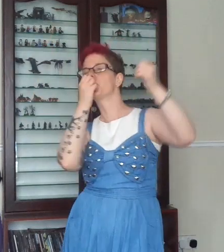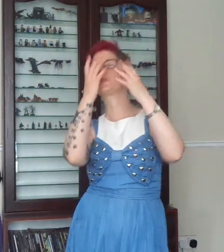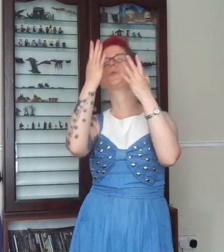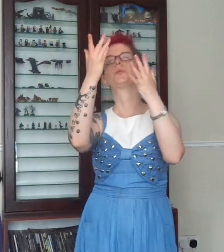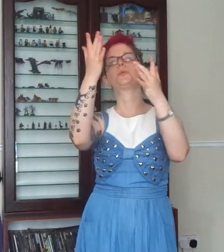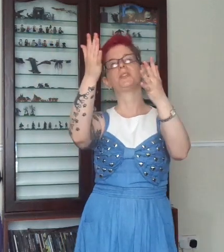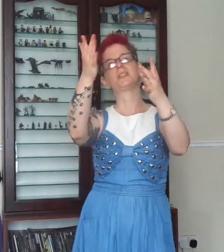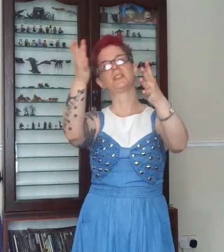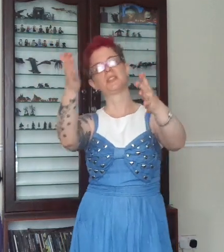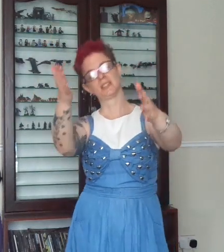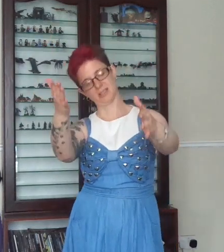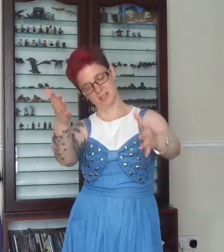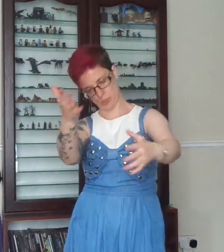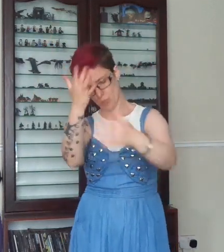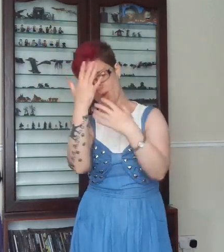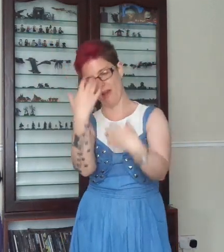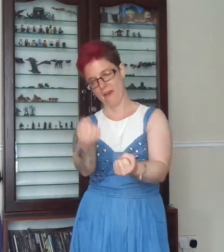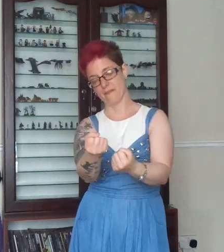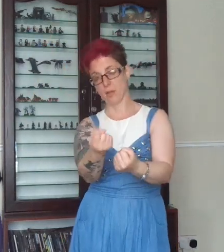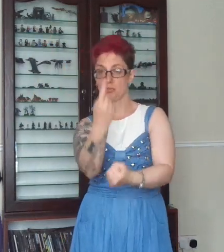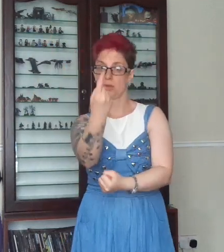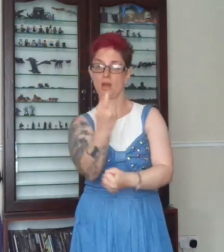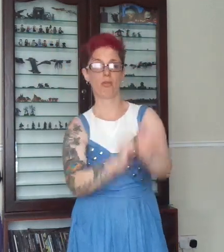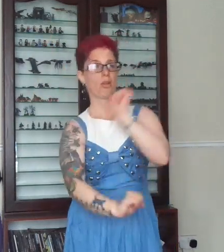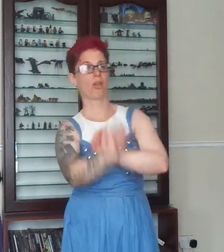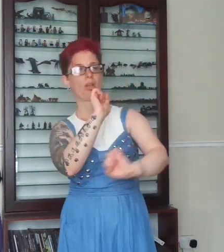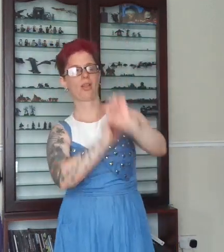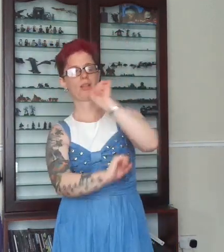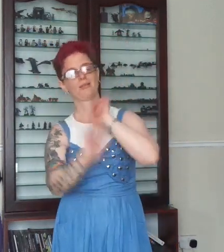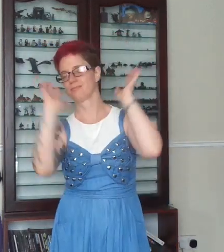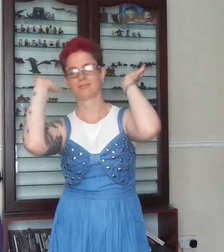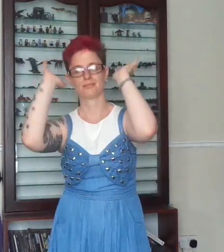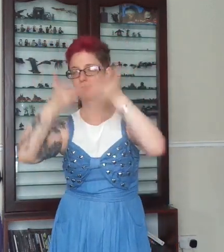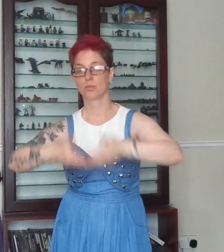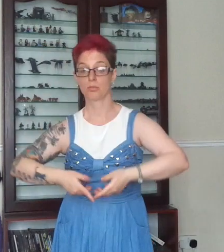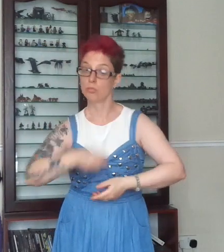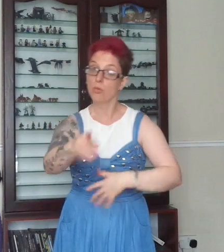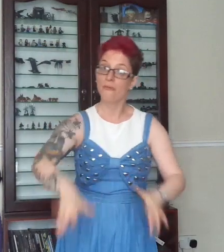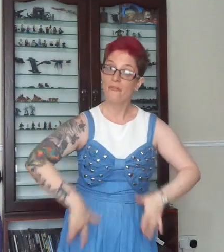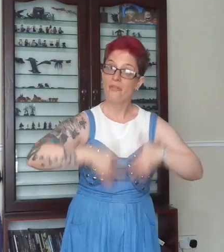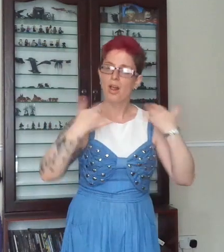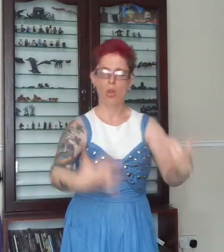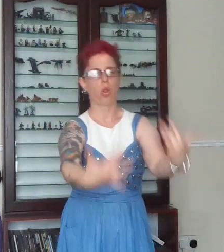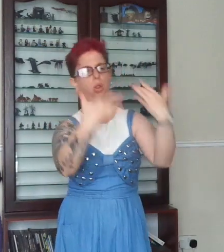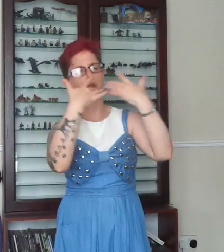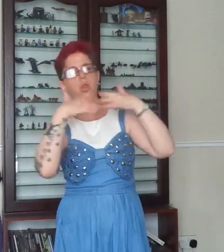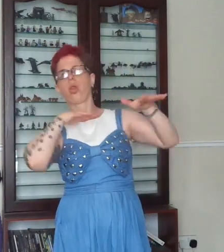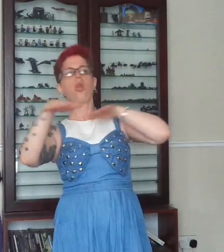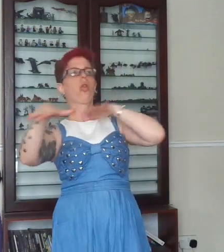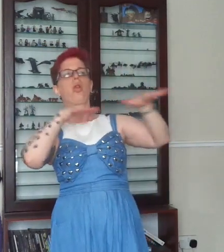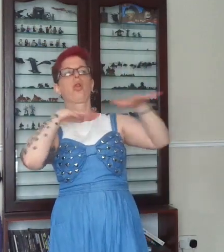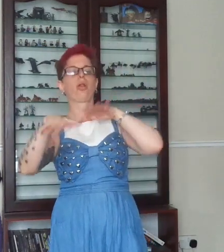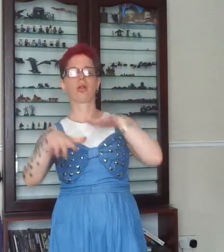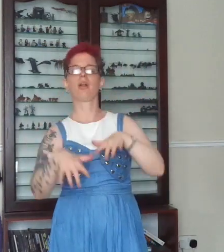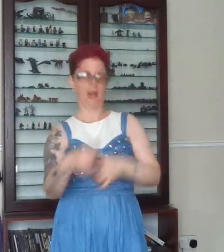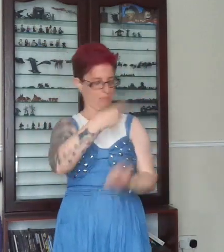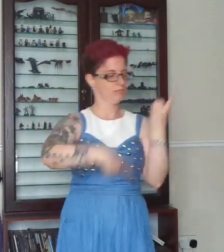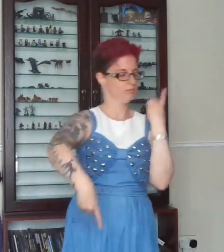I see the beauty that you can see On the nights you feel outnumbered Baby I'll be out there